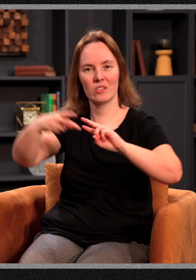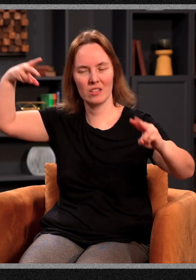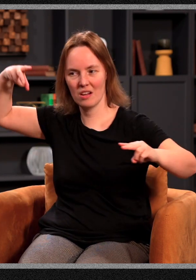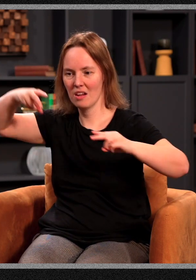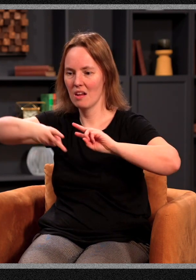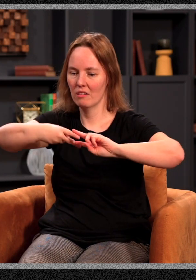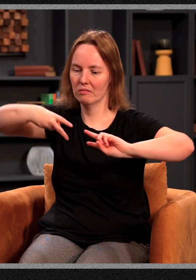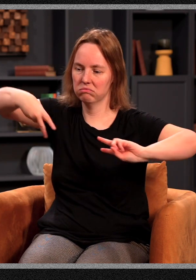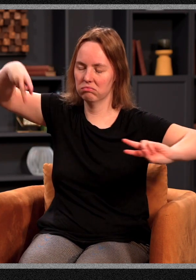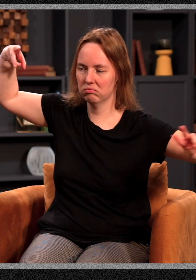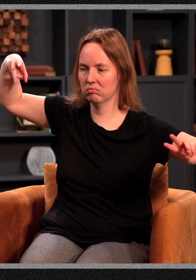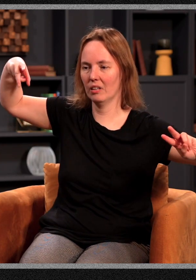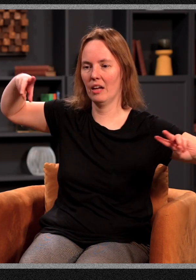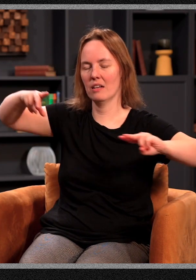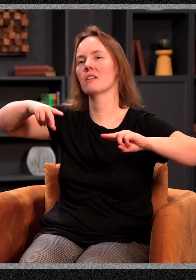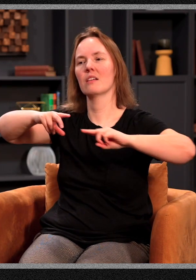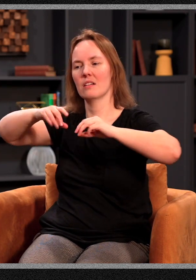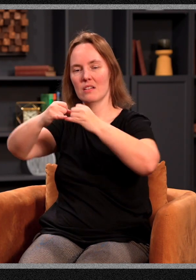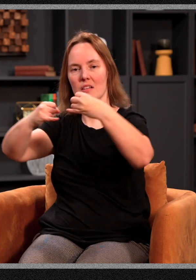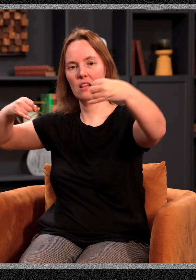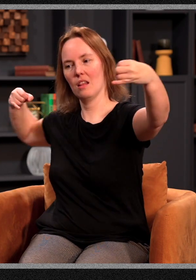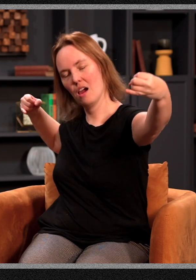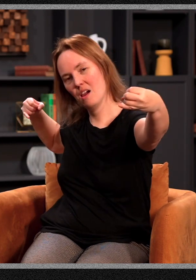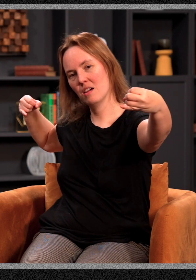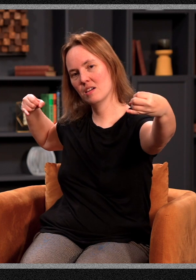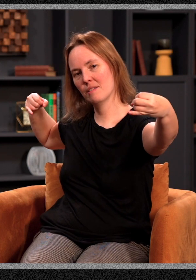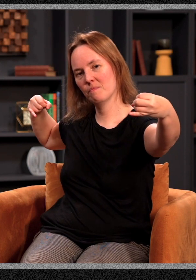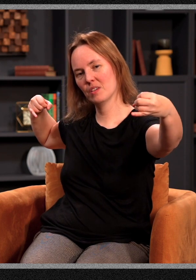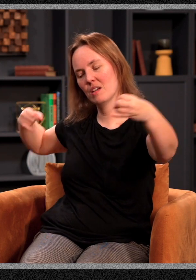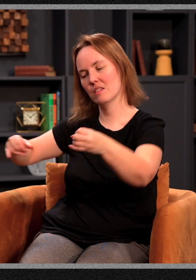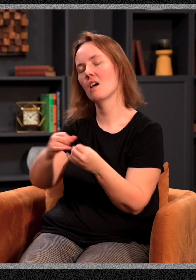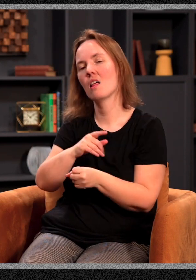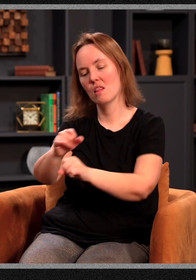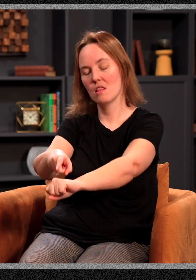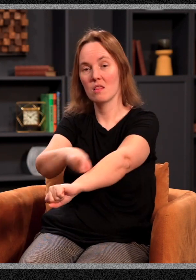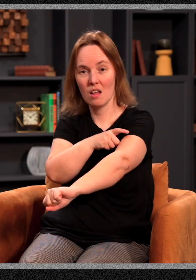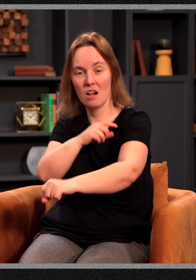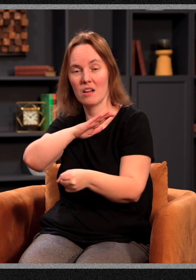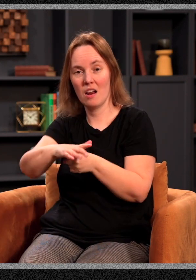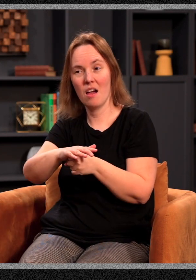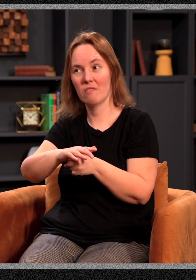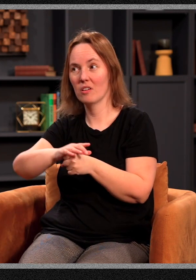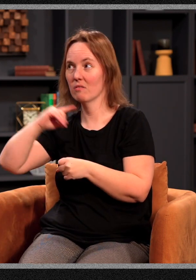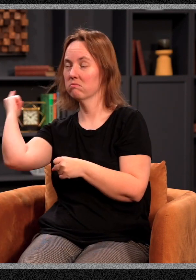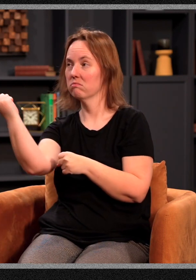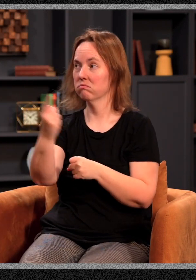and unravel it and connect it end to end in a line, it's actually long enough to circle the sun 260